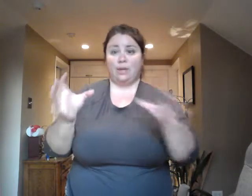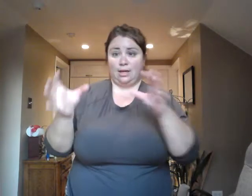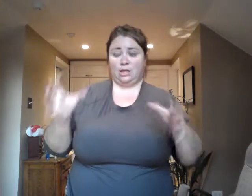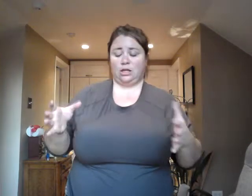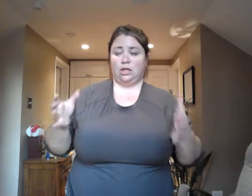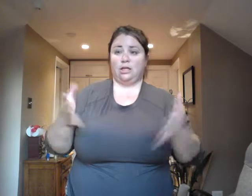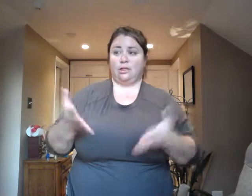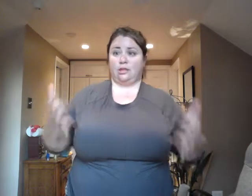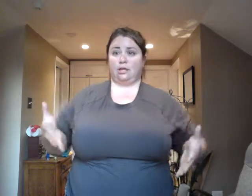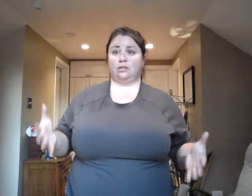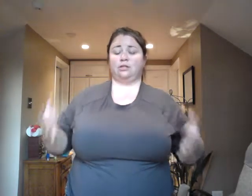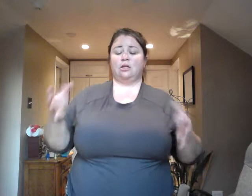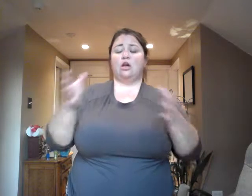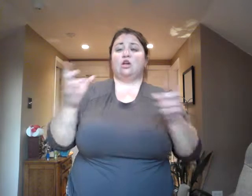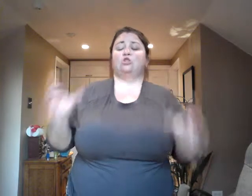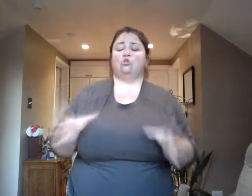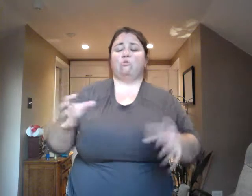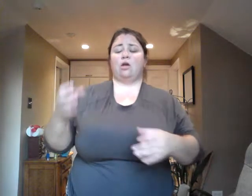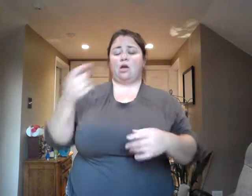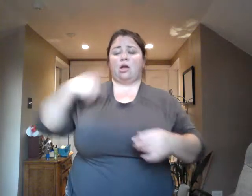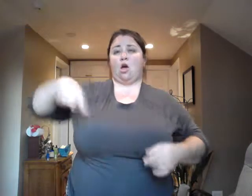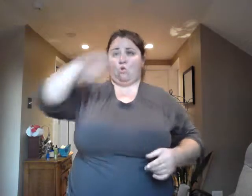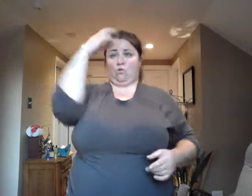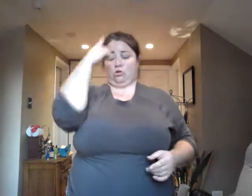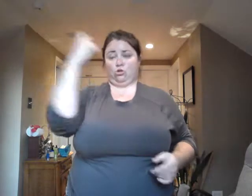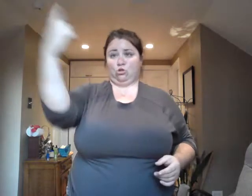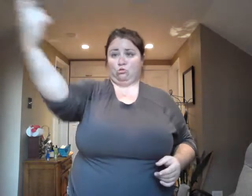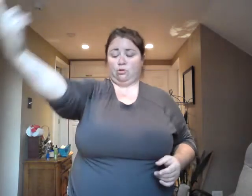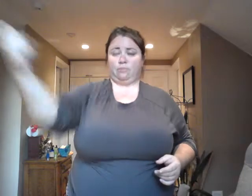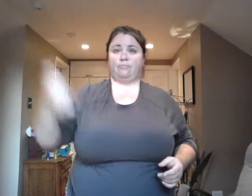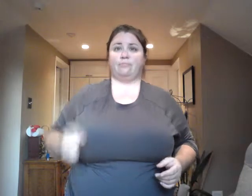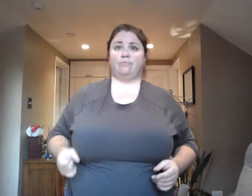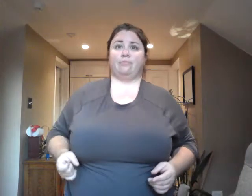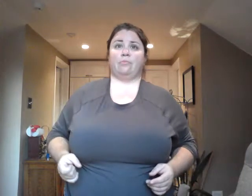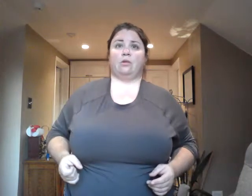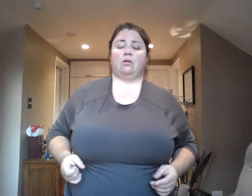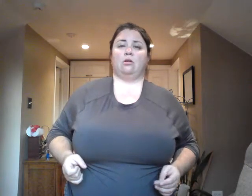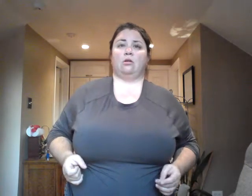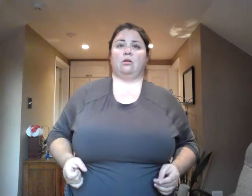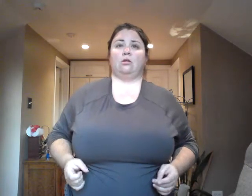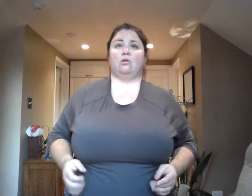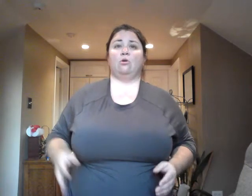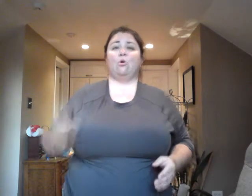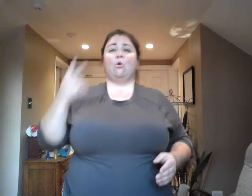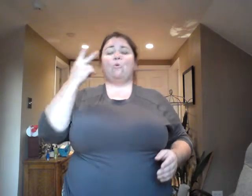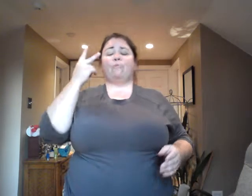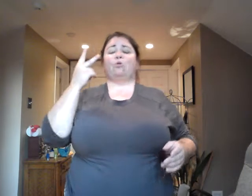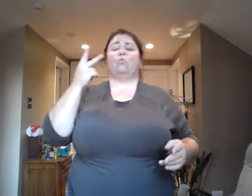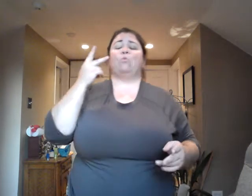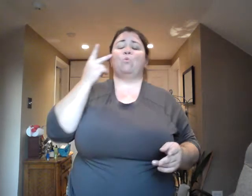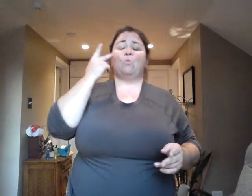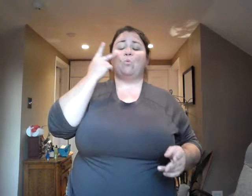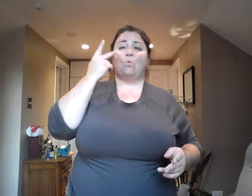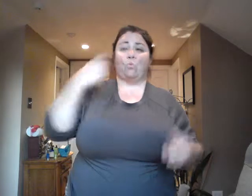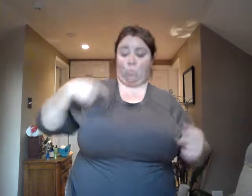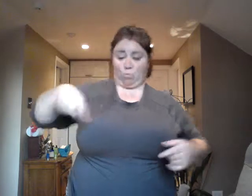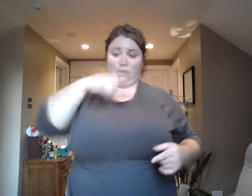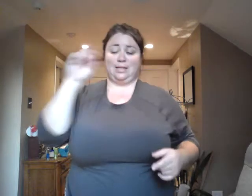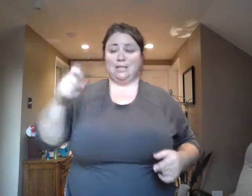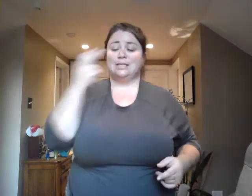If we could shift our perspective and see fear instead as an ally that's telling us, Perceive with